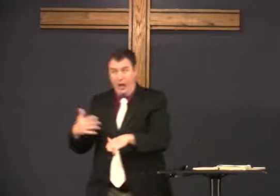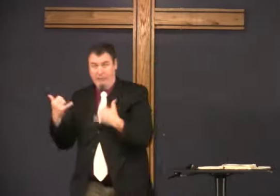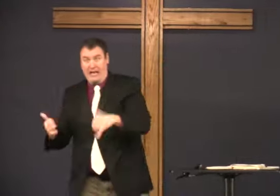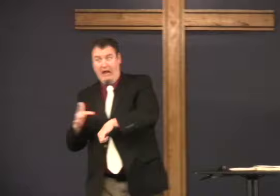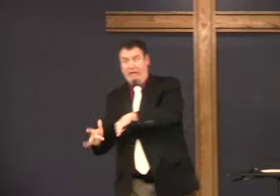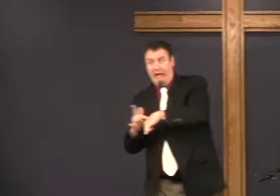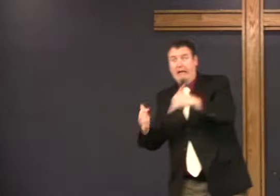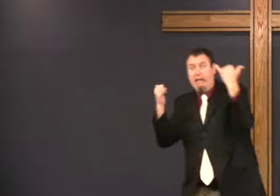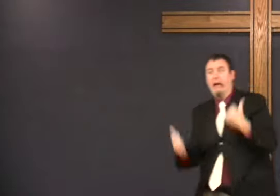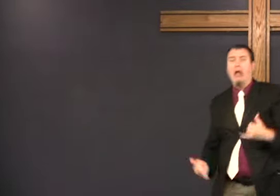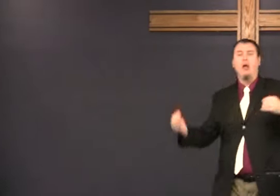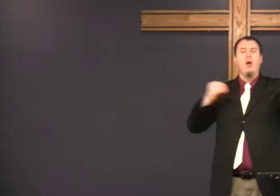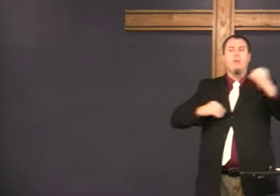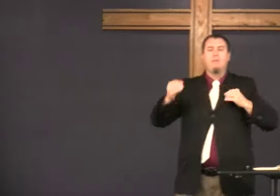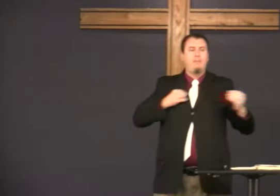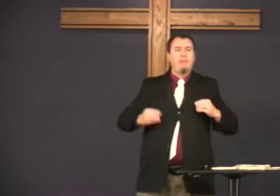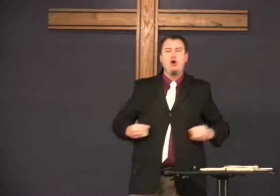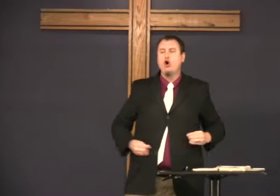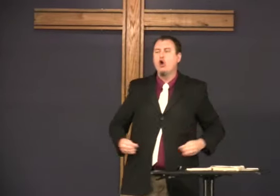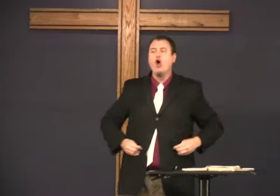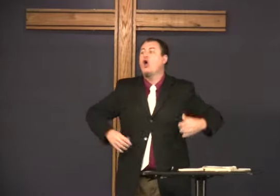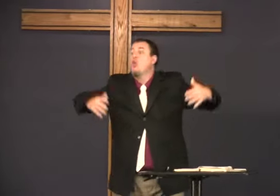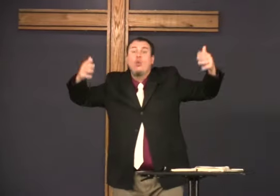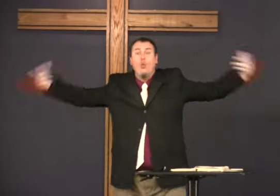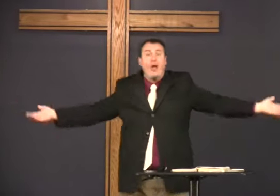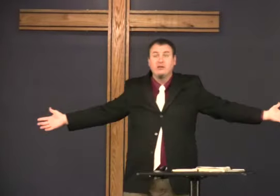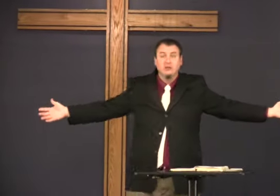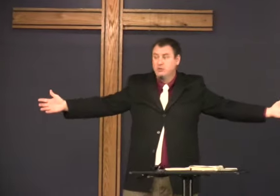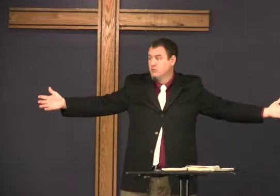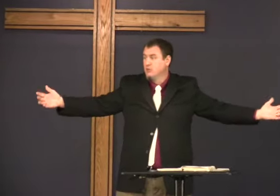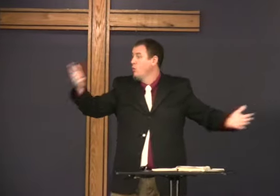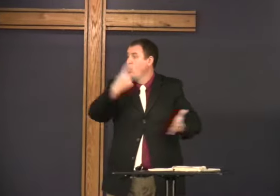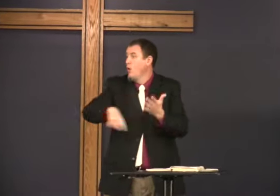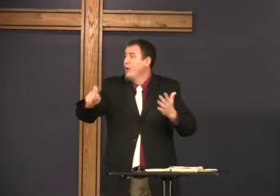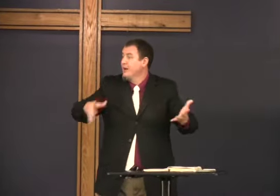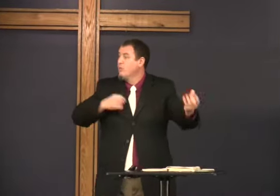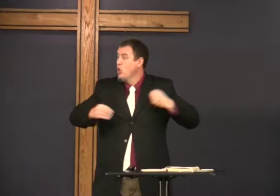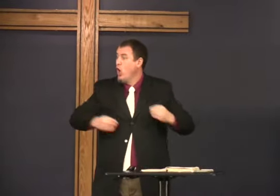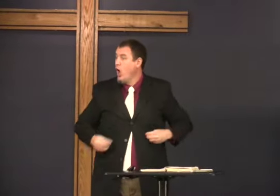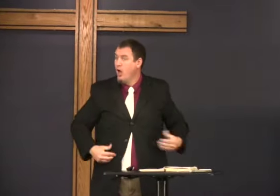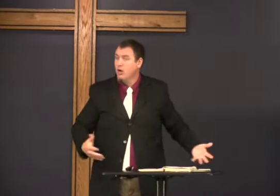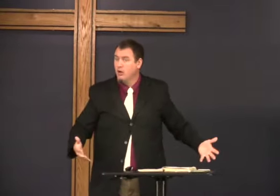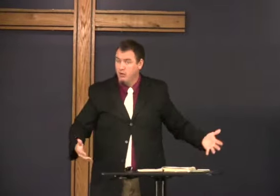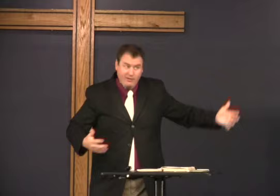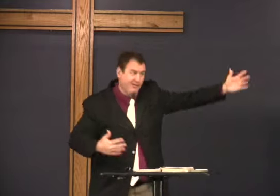on. Now I'm naked, I'm going to have to put something on. But, what do I put on?